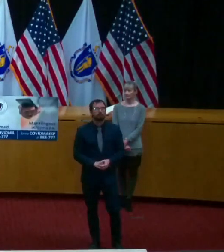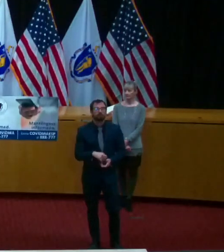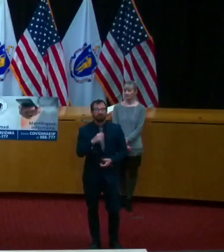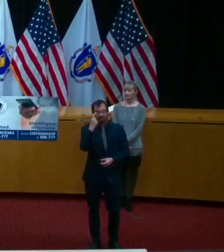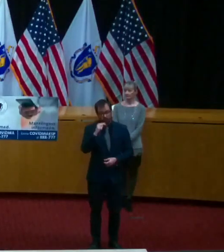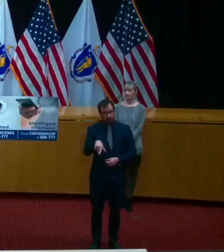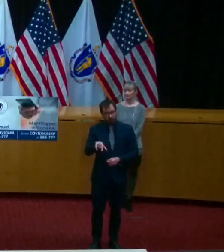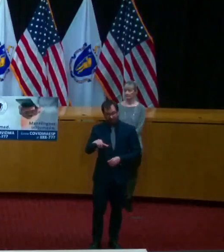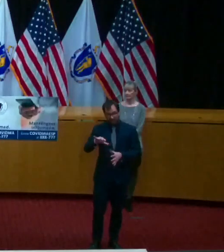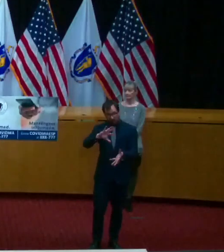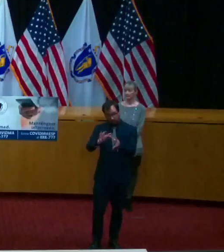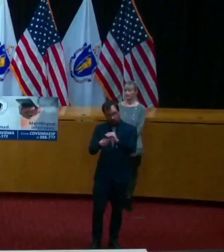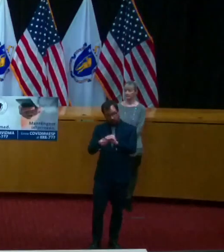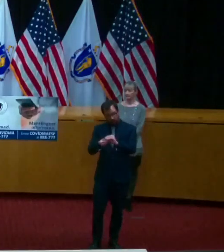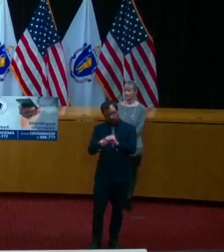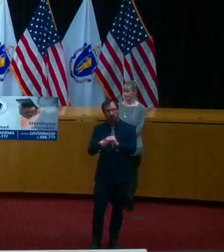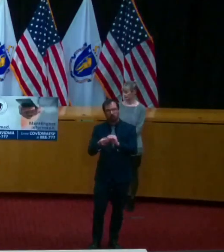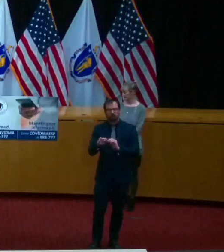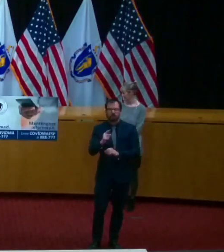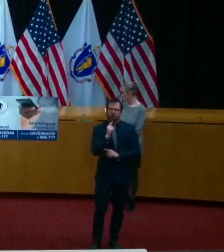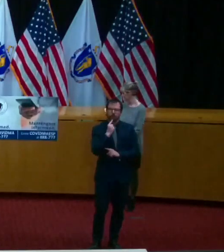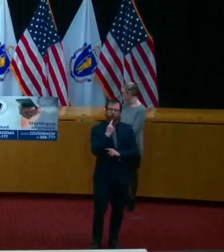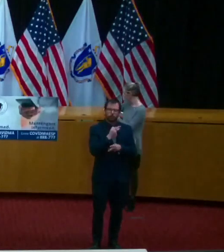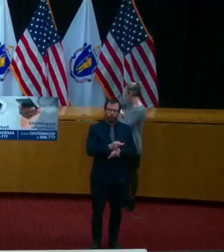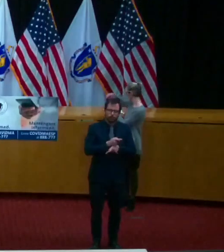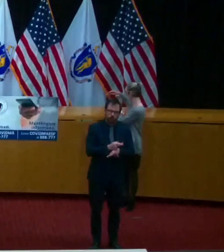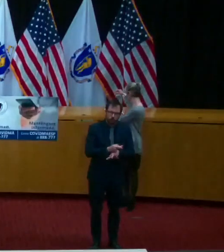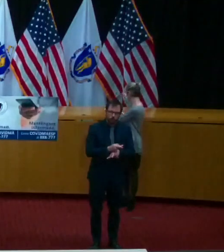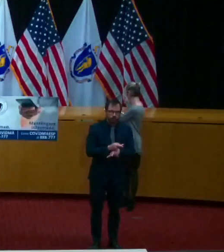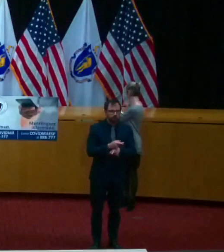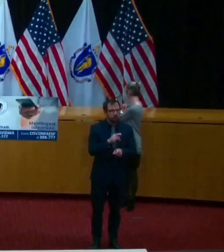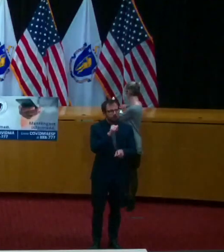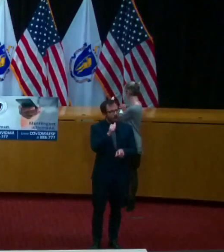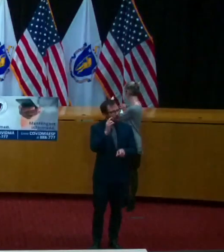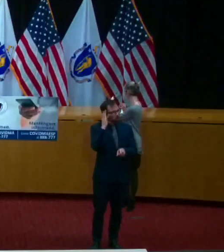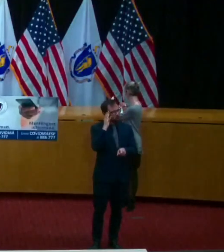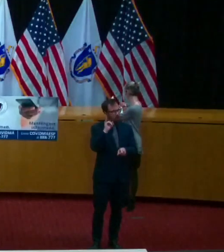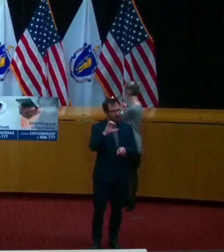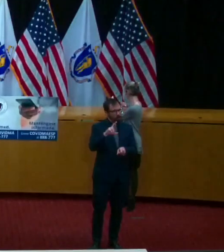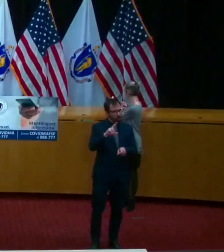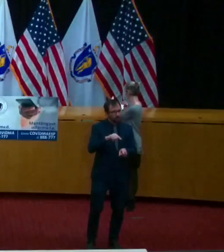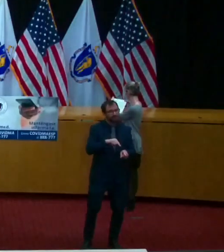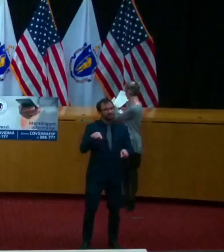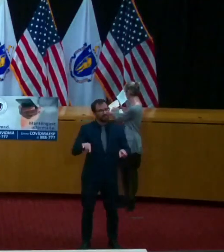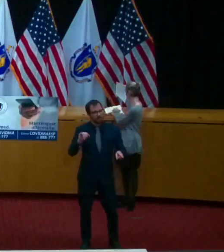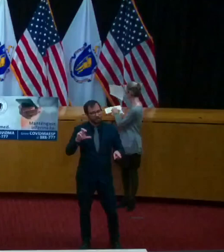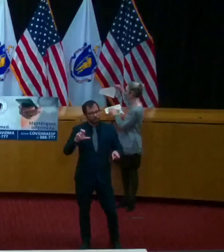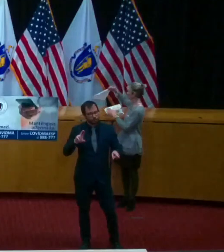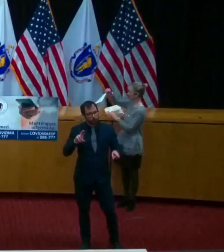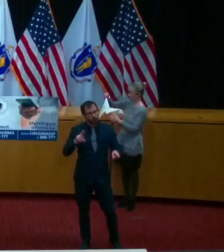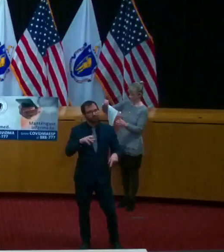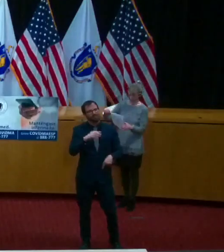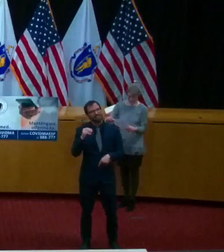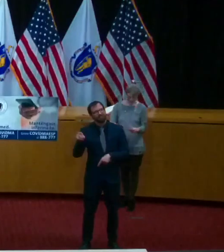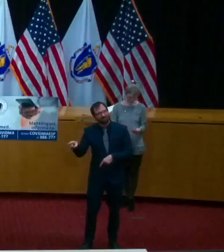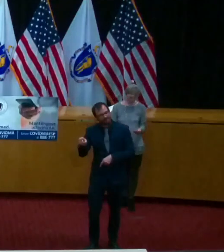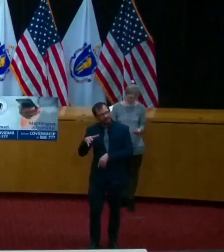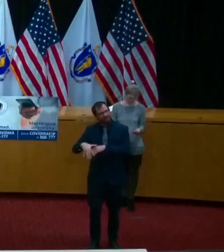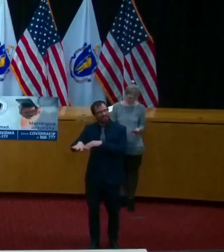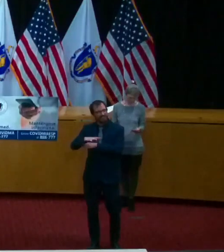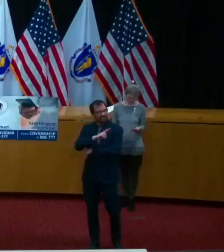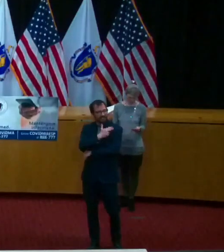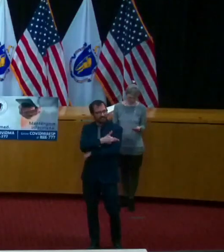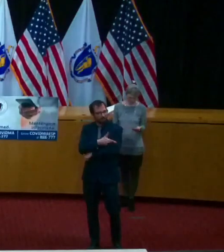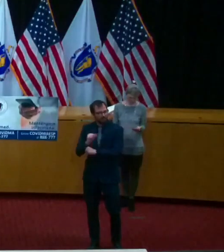approximately 2 600 icu beds and 900 beds at our field medical hospitals although we do anticipate